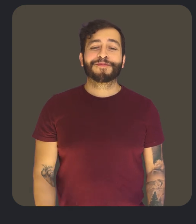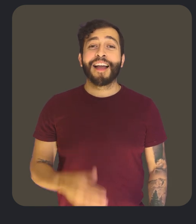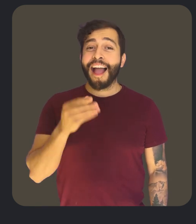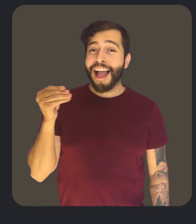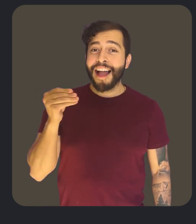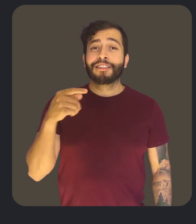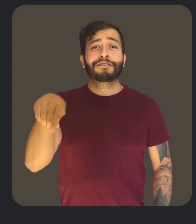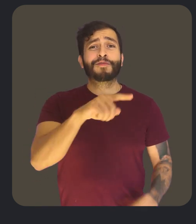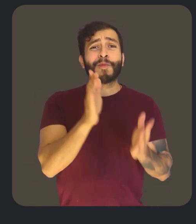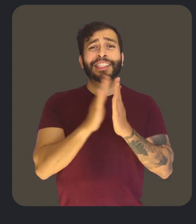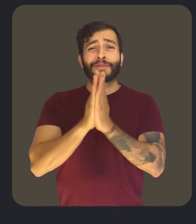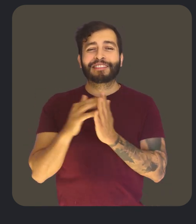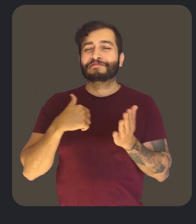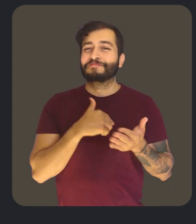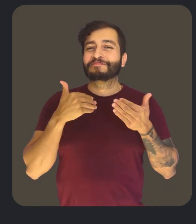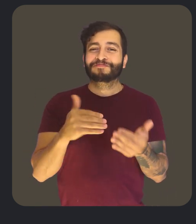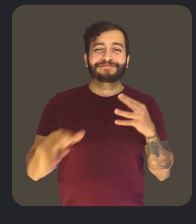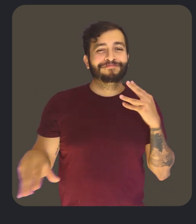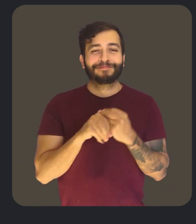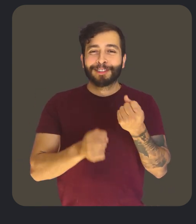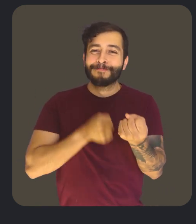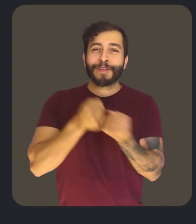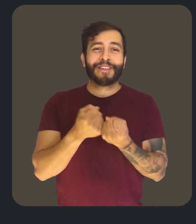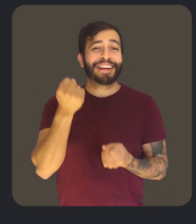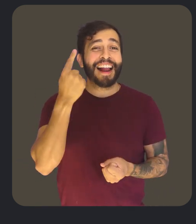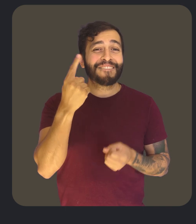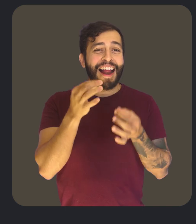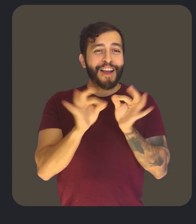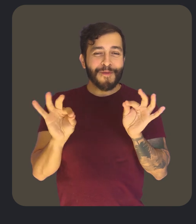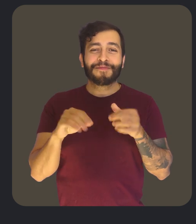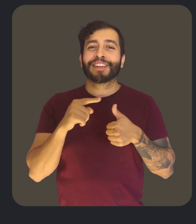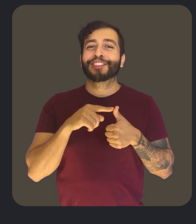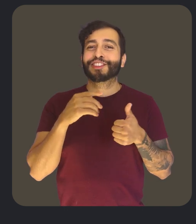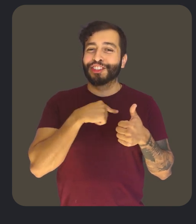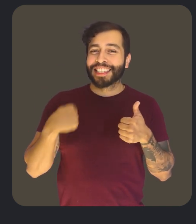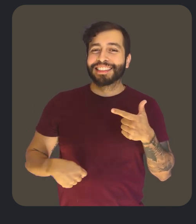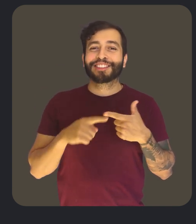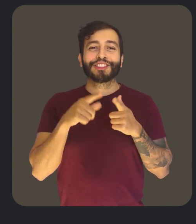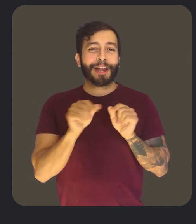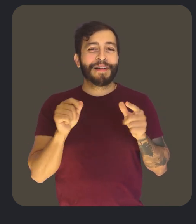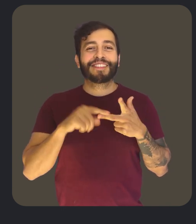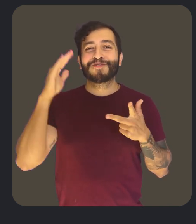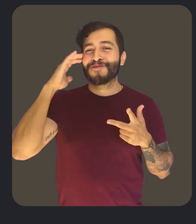And in response to user requests, we've added support for 11 additional languages, including Chinese, Japanese, and Korean.